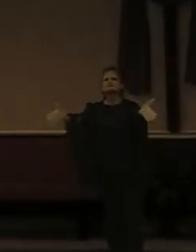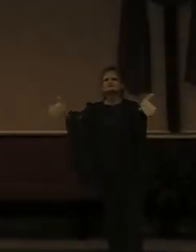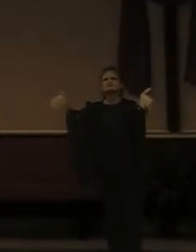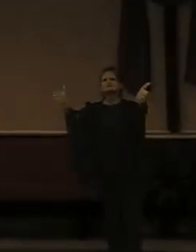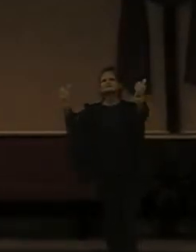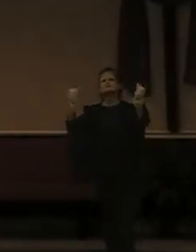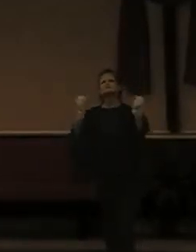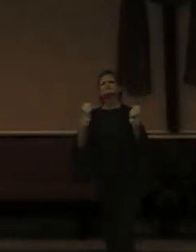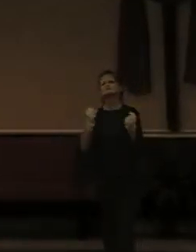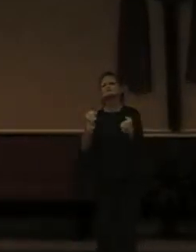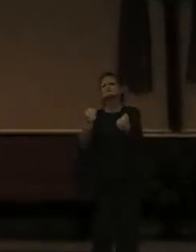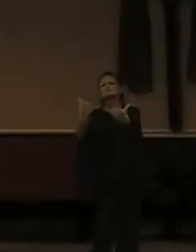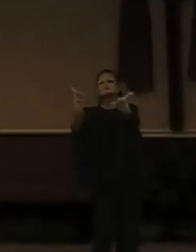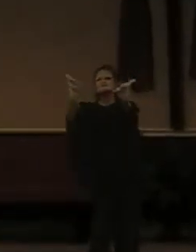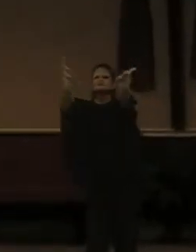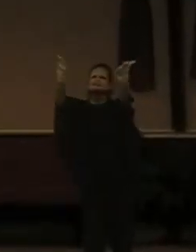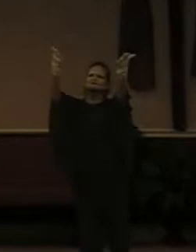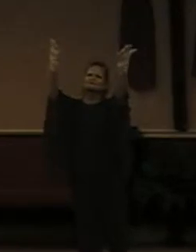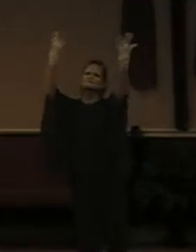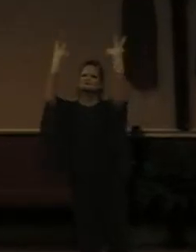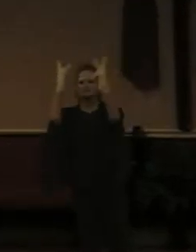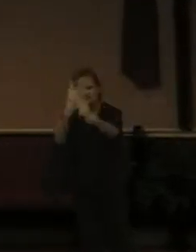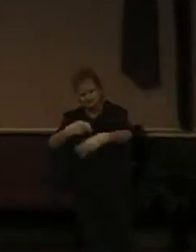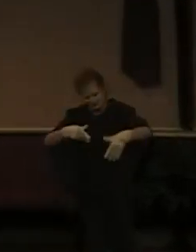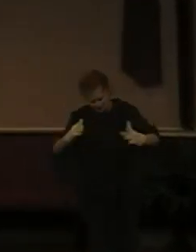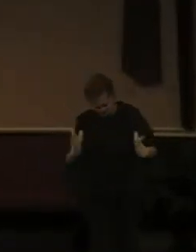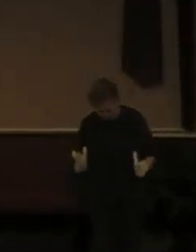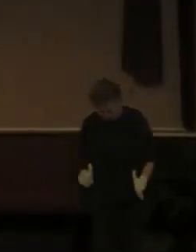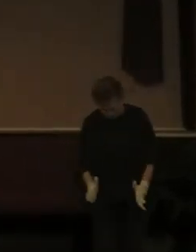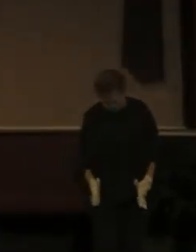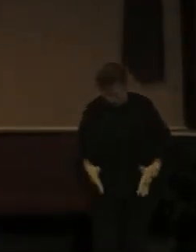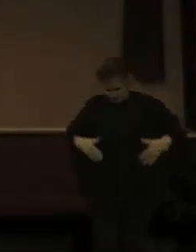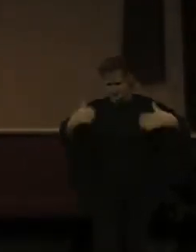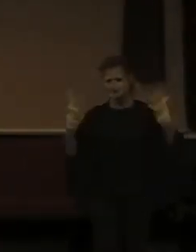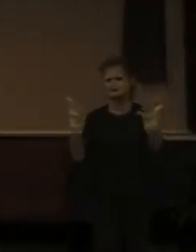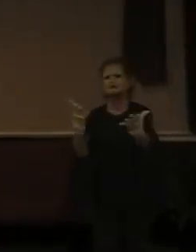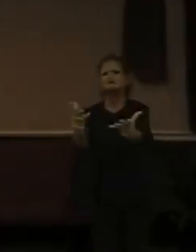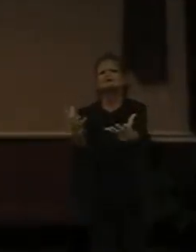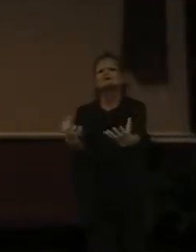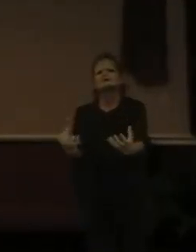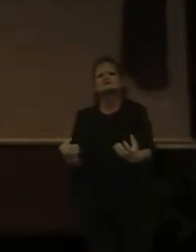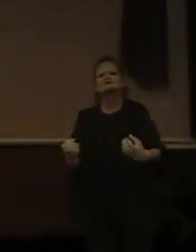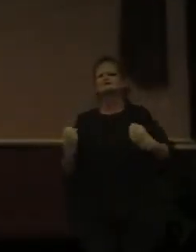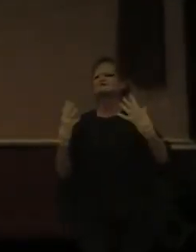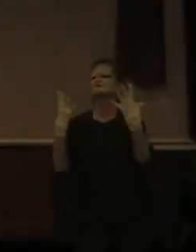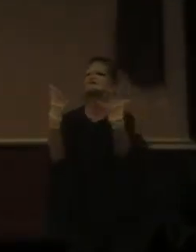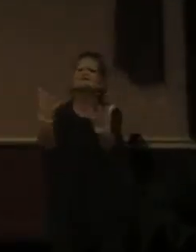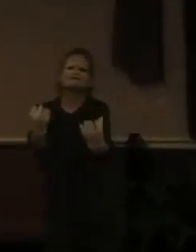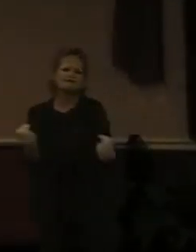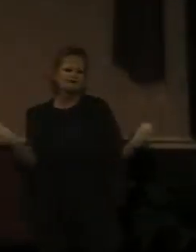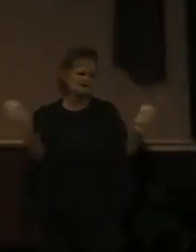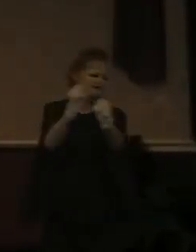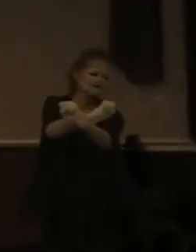The Lord is my shepherd, I shall not walk.